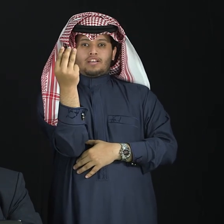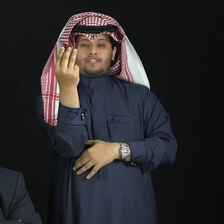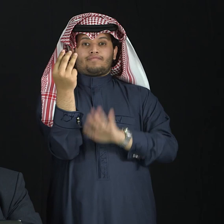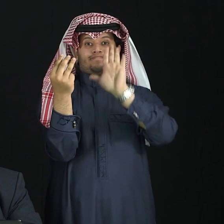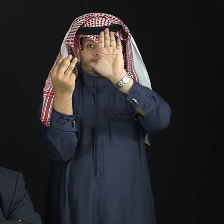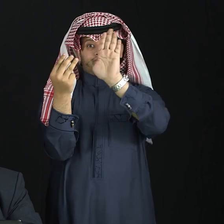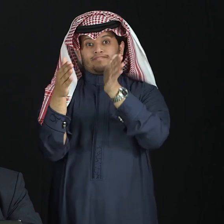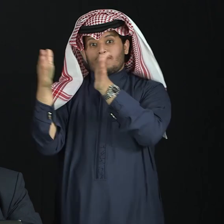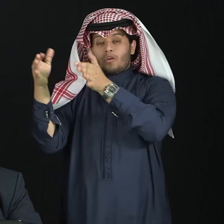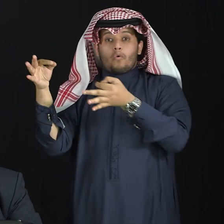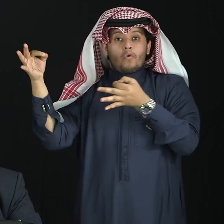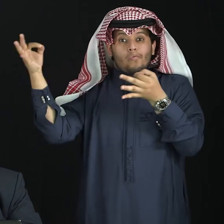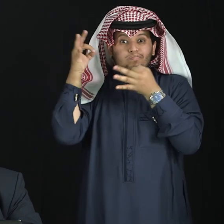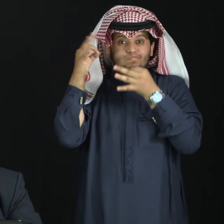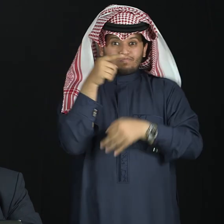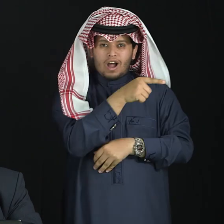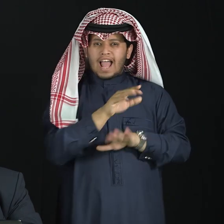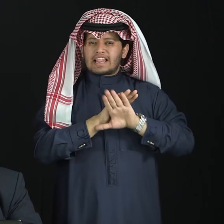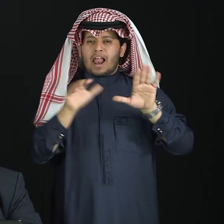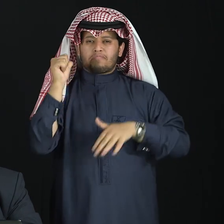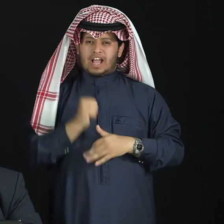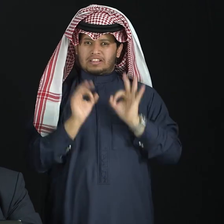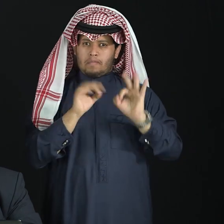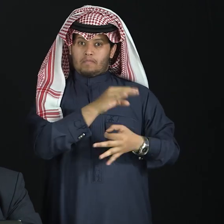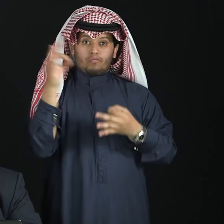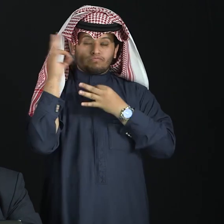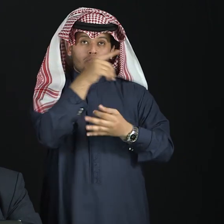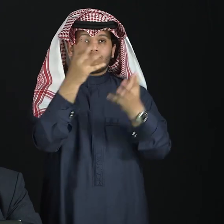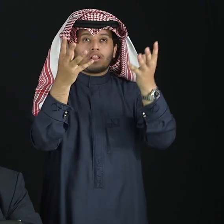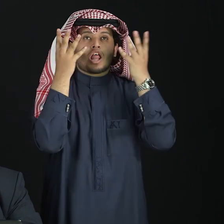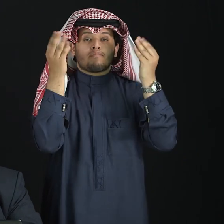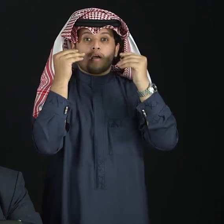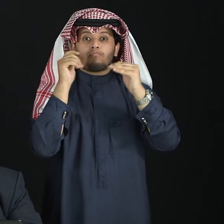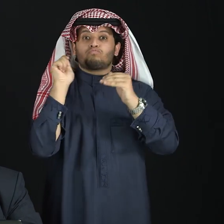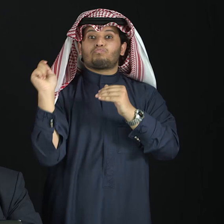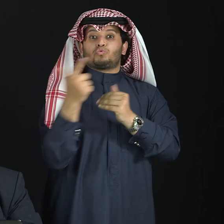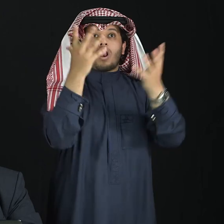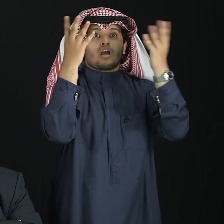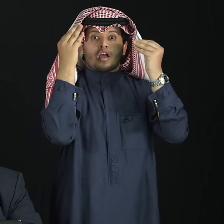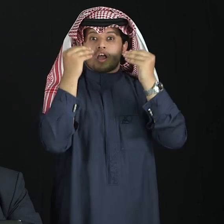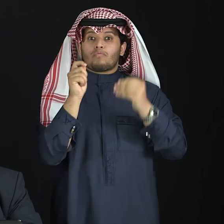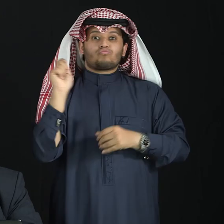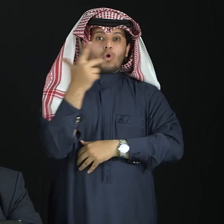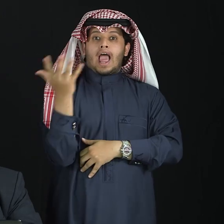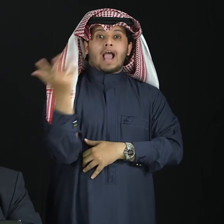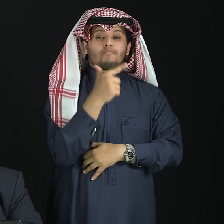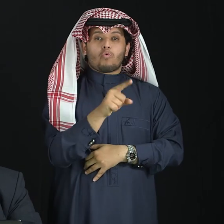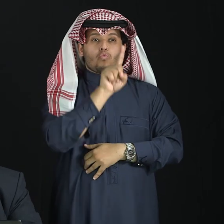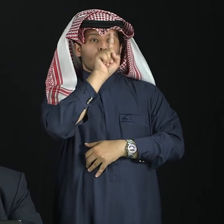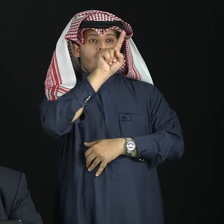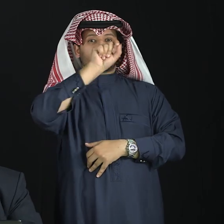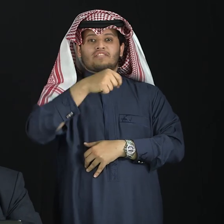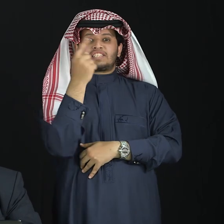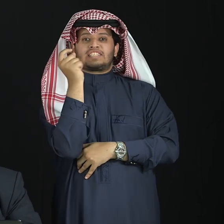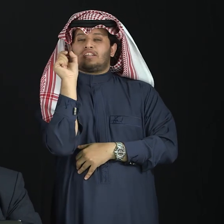compared to 1.0 grade level for many public school hearing students. That's, in fact, a study issued by